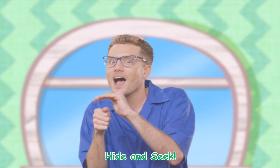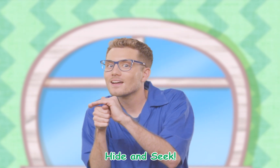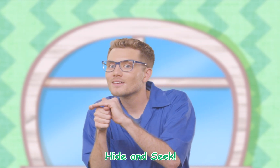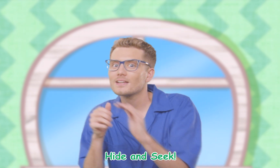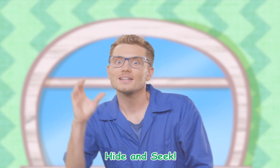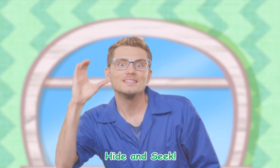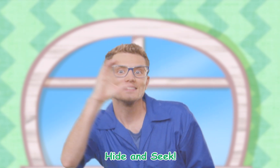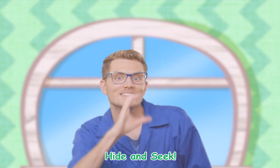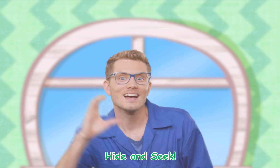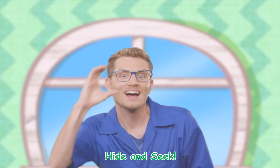seek, perfect.